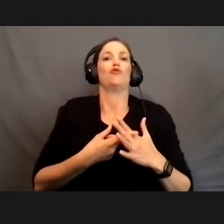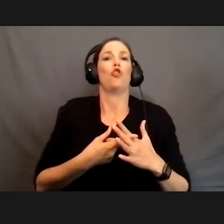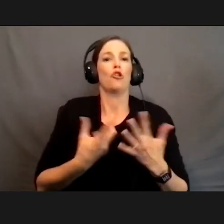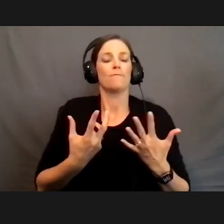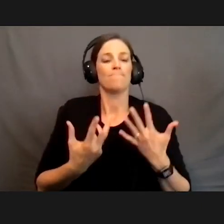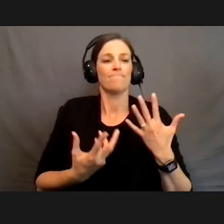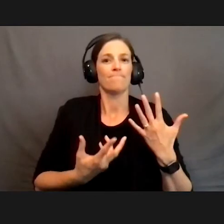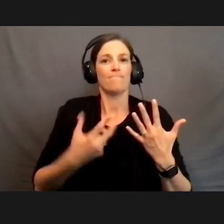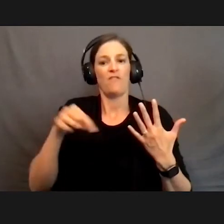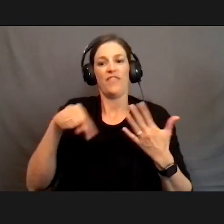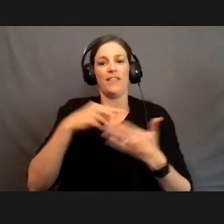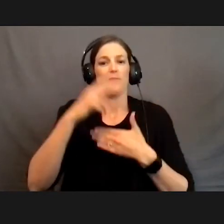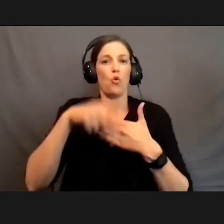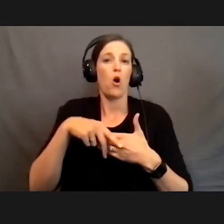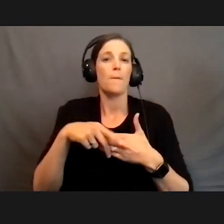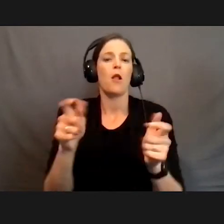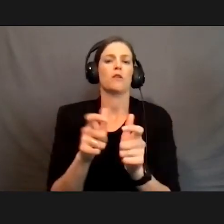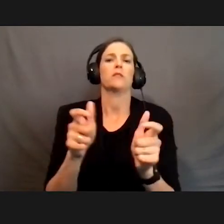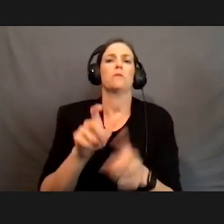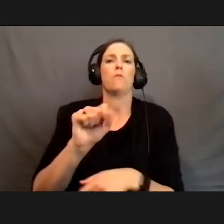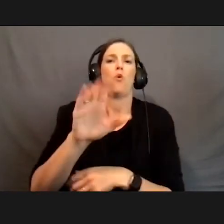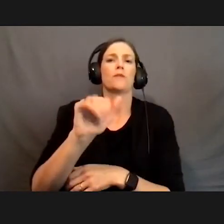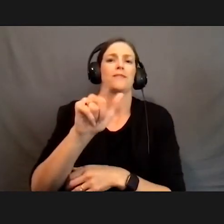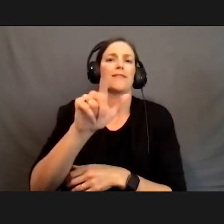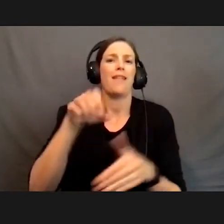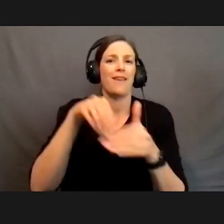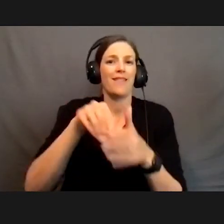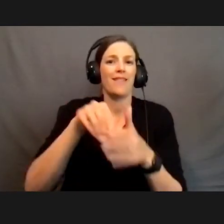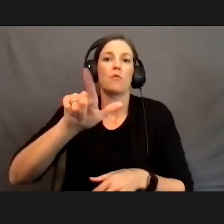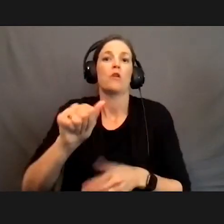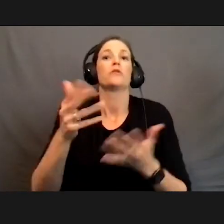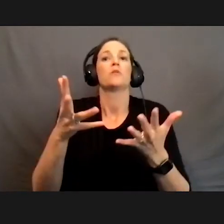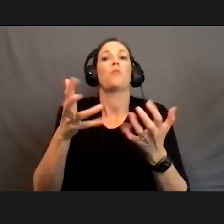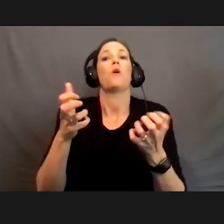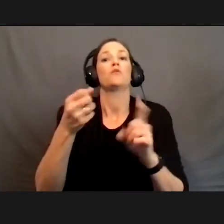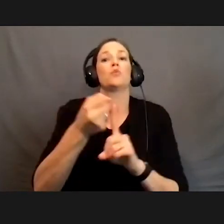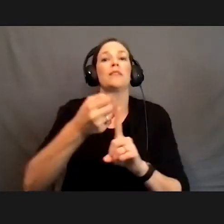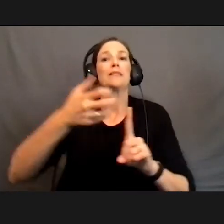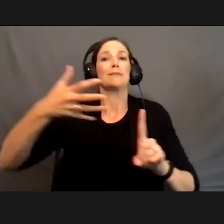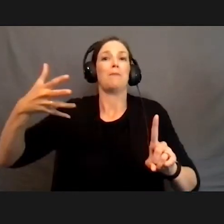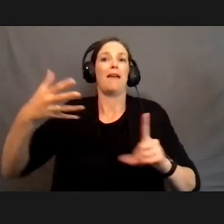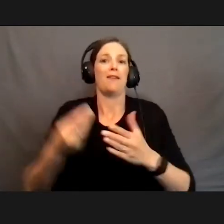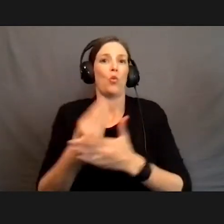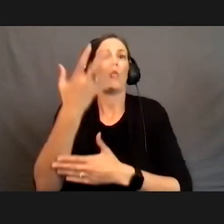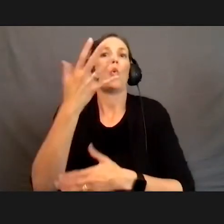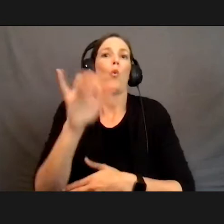starting this program, at least on a small scale in liberal arts. And now we want to kind of expand and grow it.